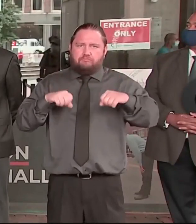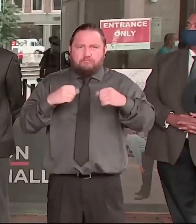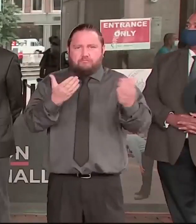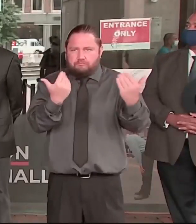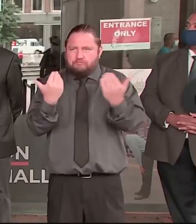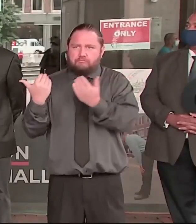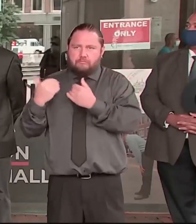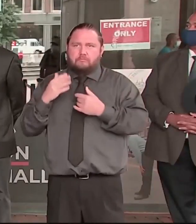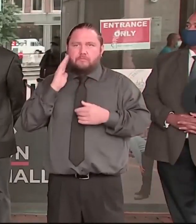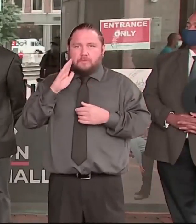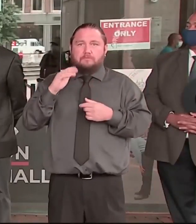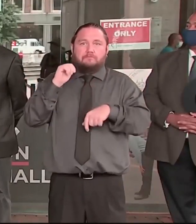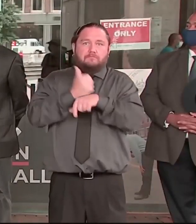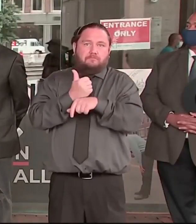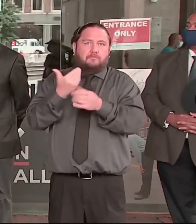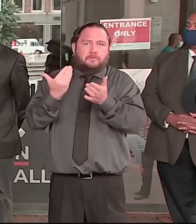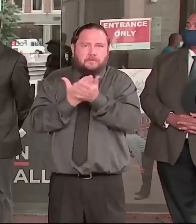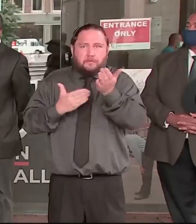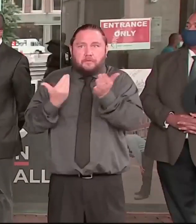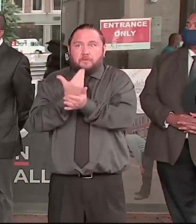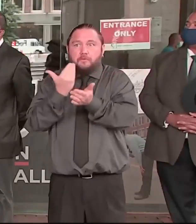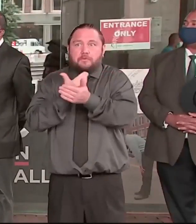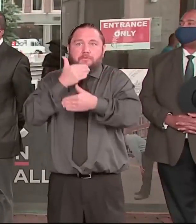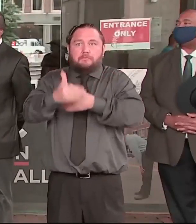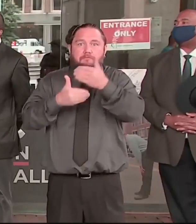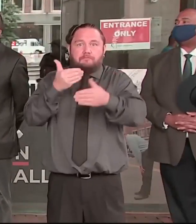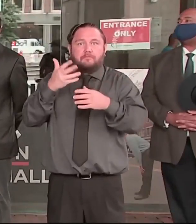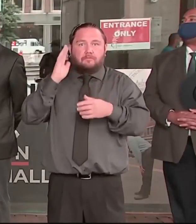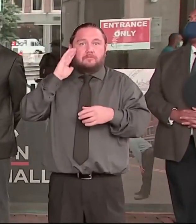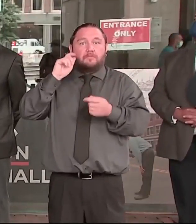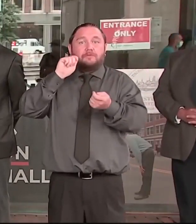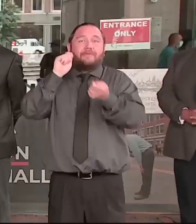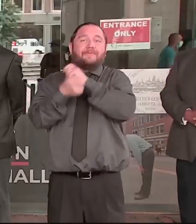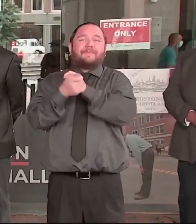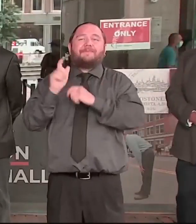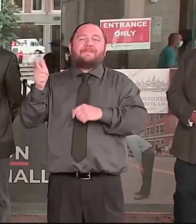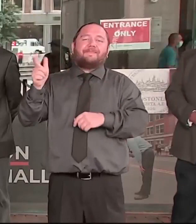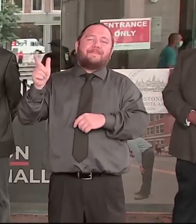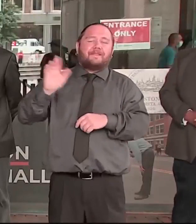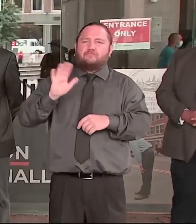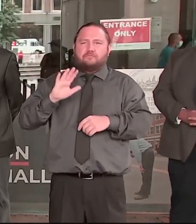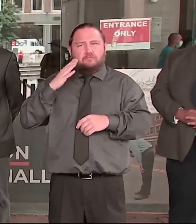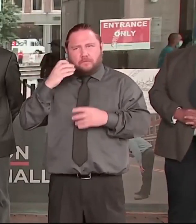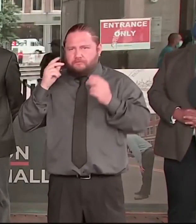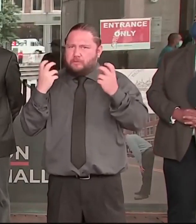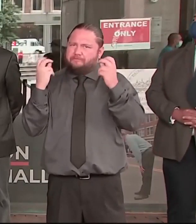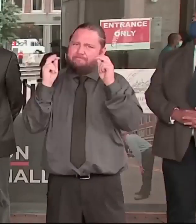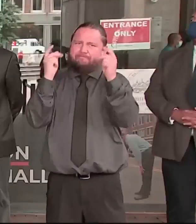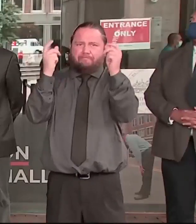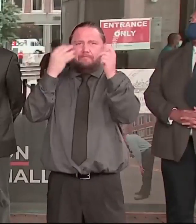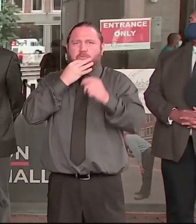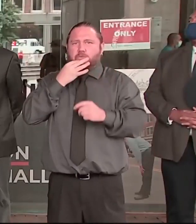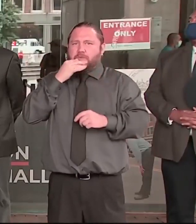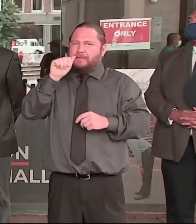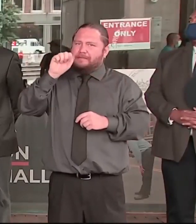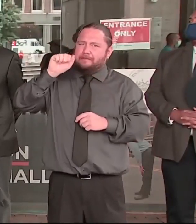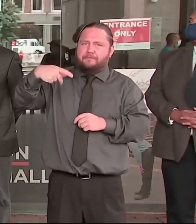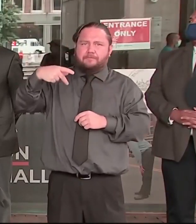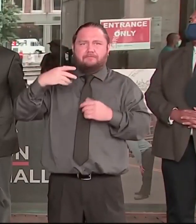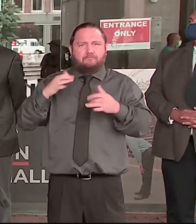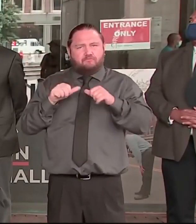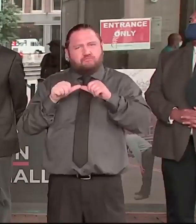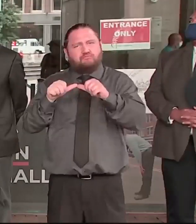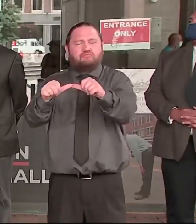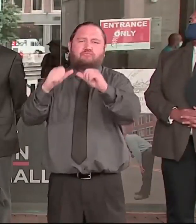sustain change. And to make sure our commitment translates into action, I'm creating a new task force. It will be led by